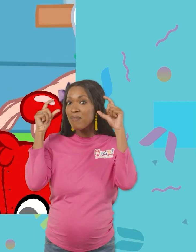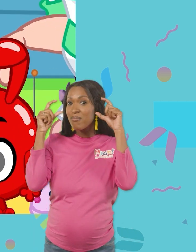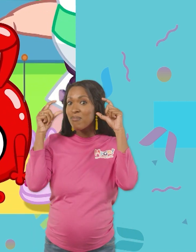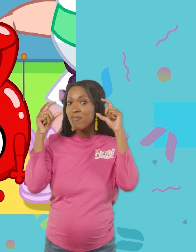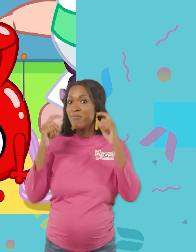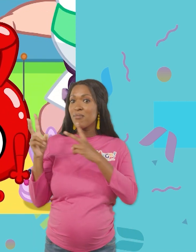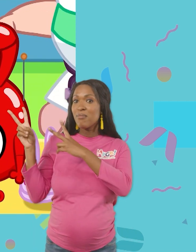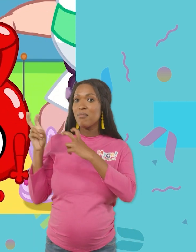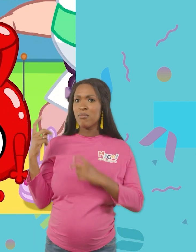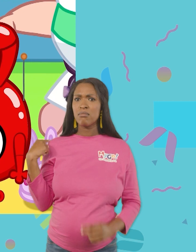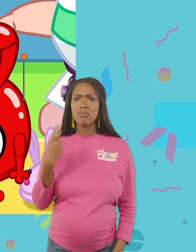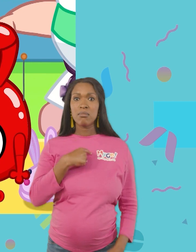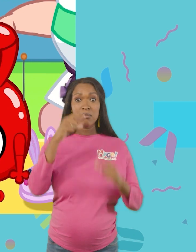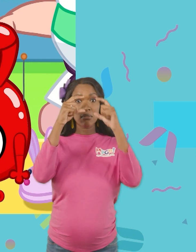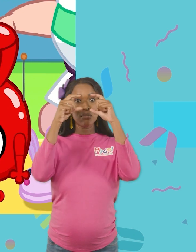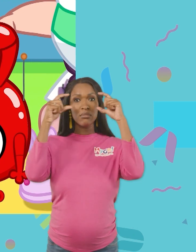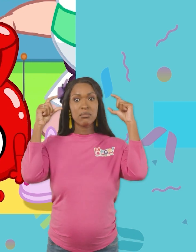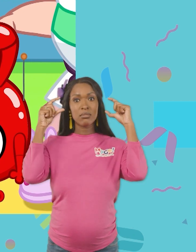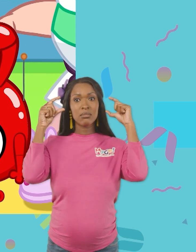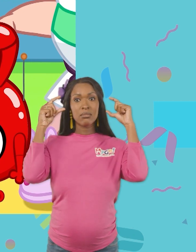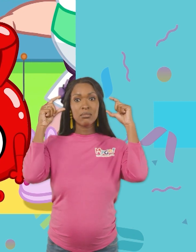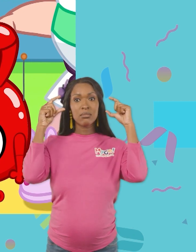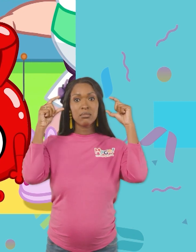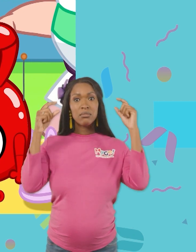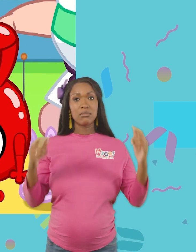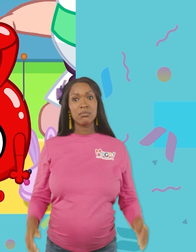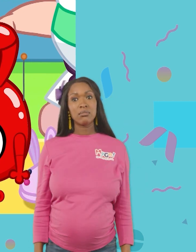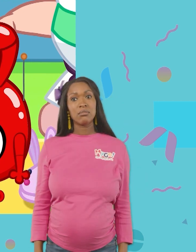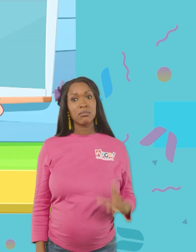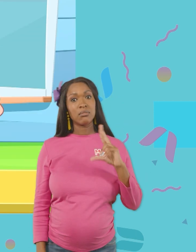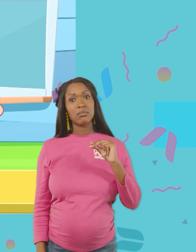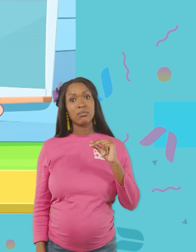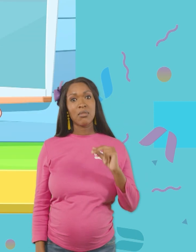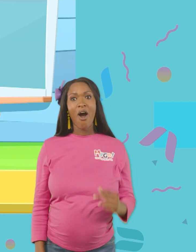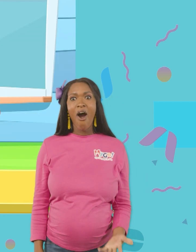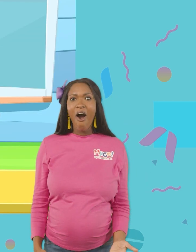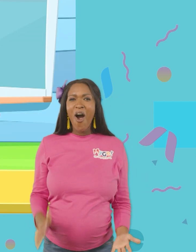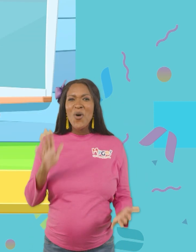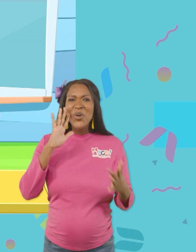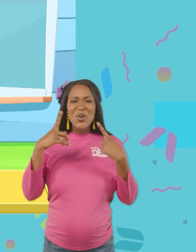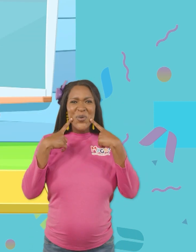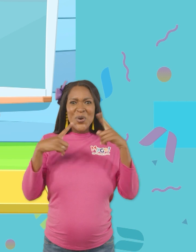Look, it's the bandits. No. This is going to work brilliantly.